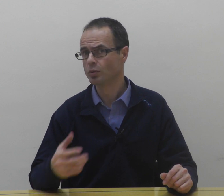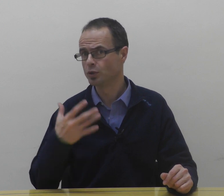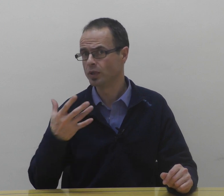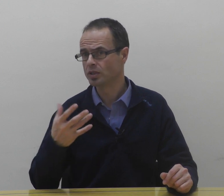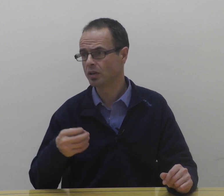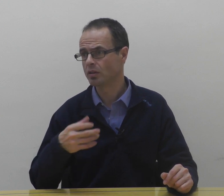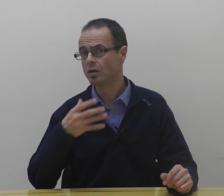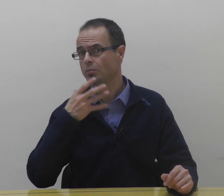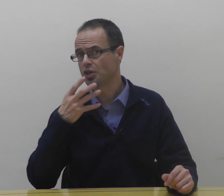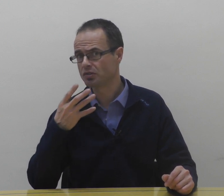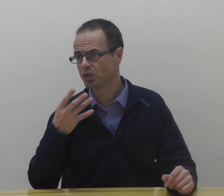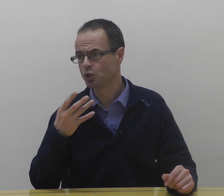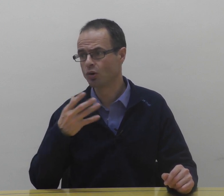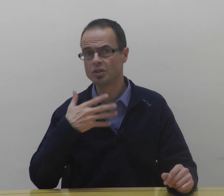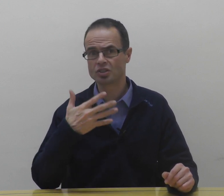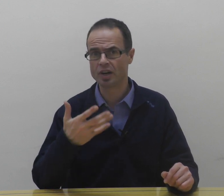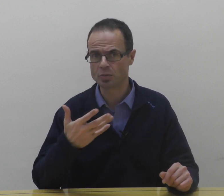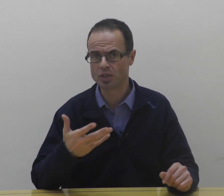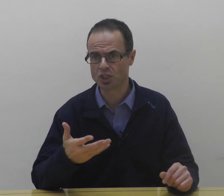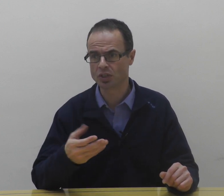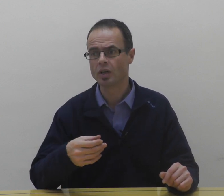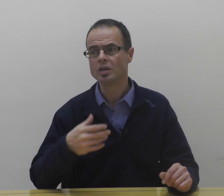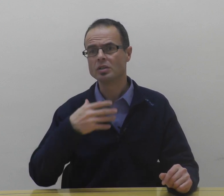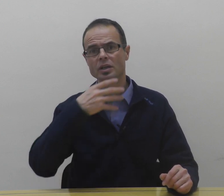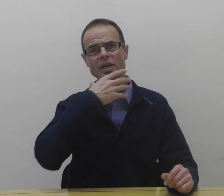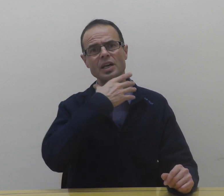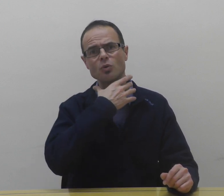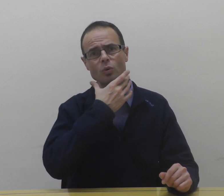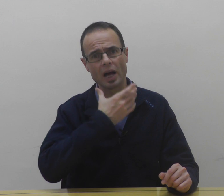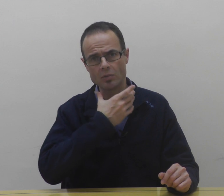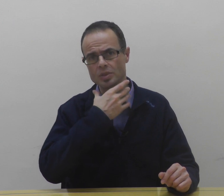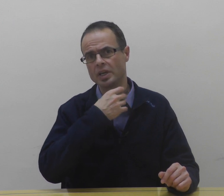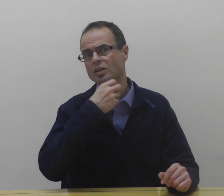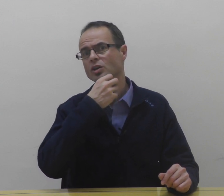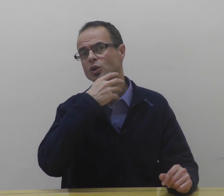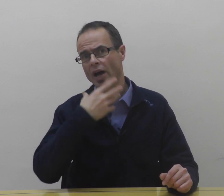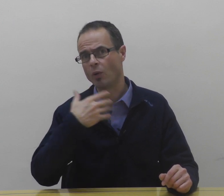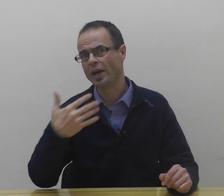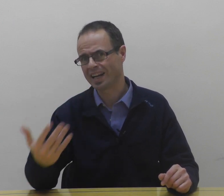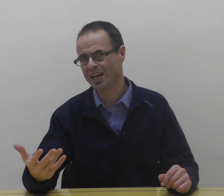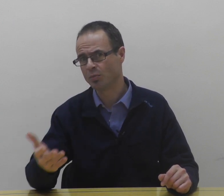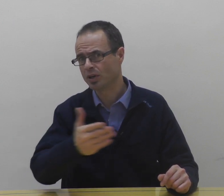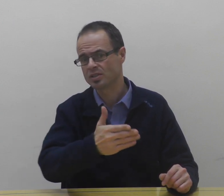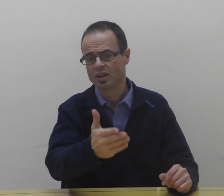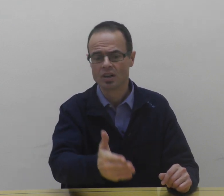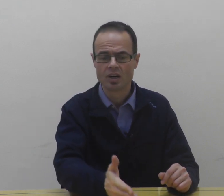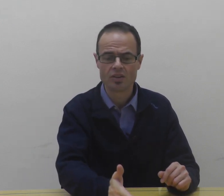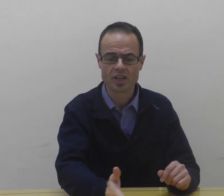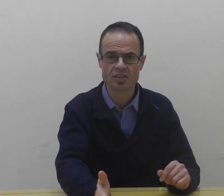between the teeth, posturing the jaw in a strange position. It all helps get your airway clear, because at the end of the